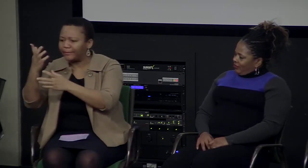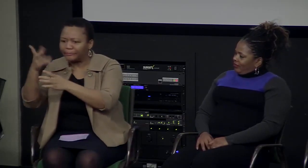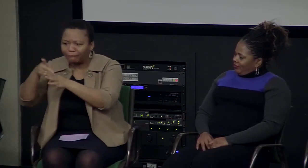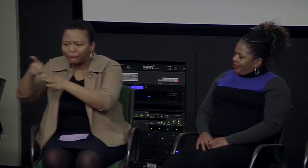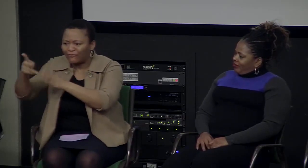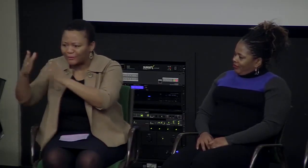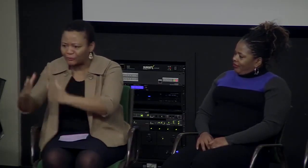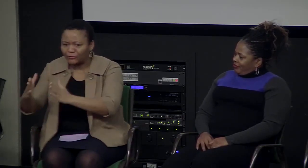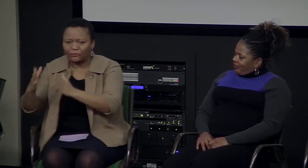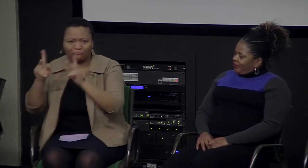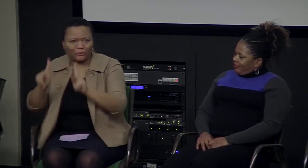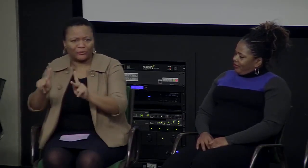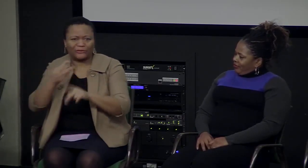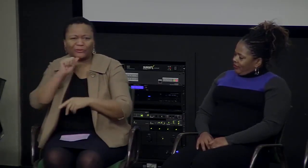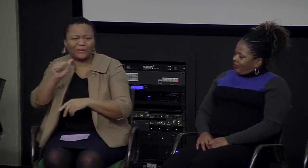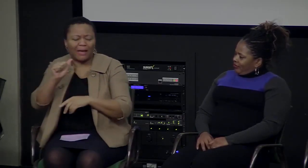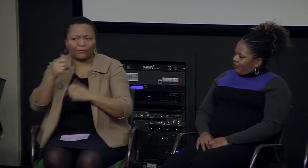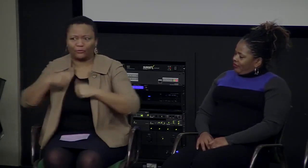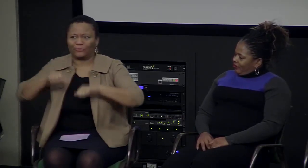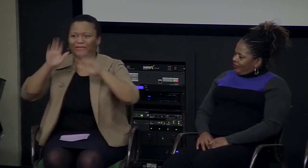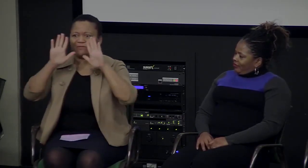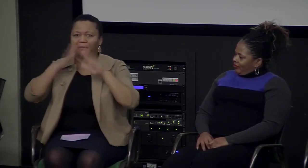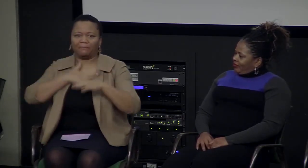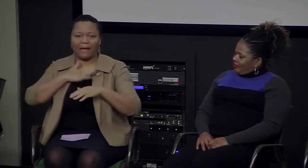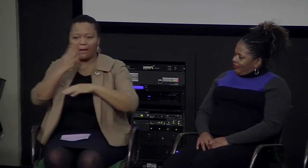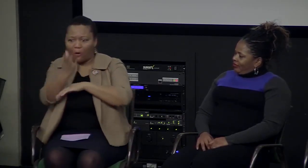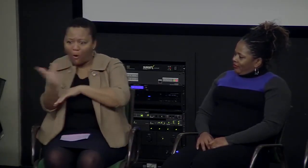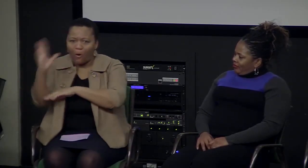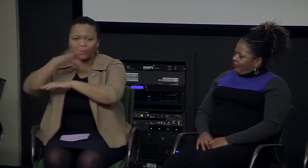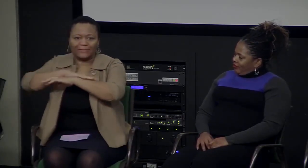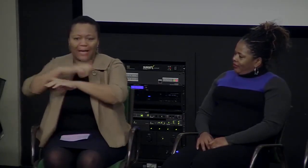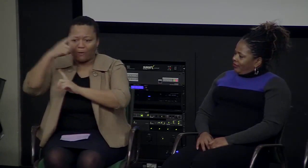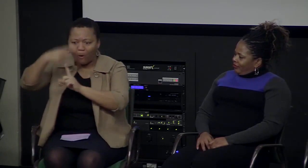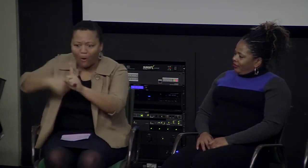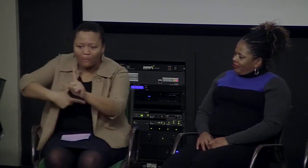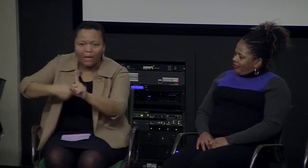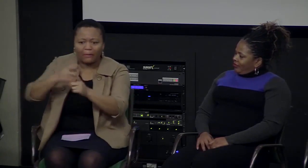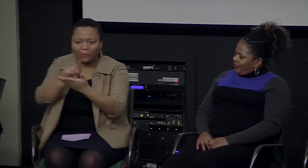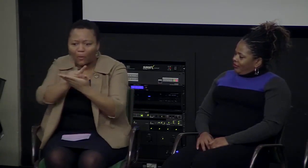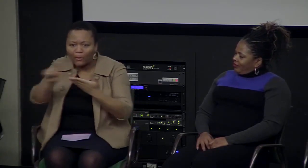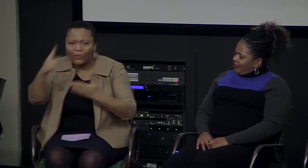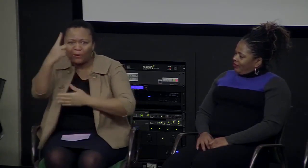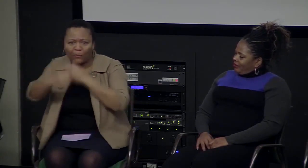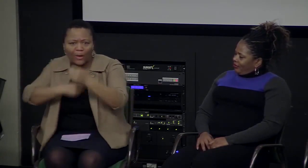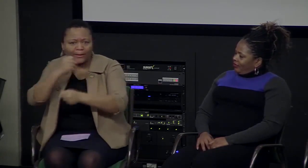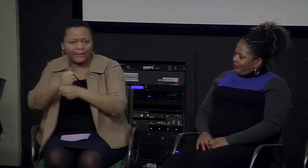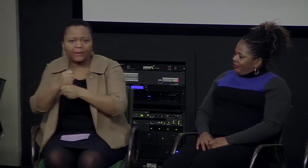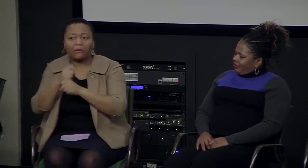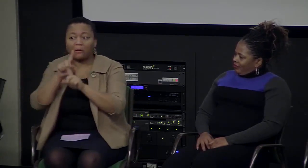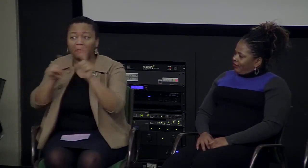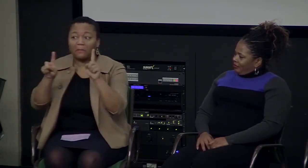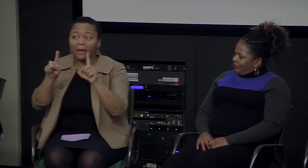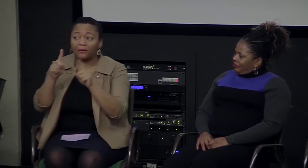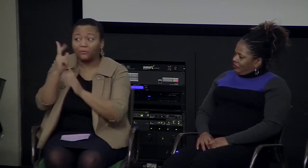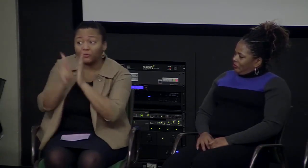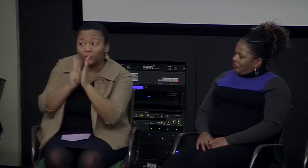If we asked them for an extended amount of period they wouldn't have had the time so we didn't ask for that. We might meet longer